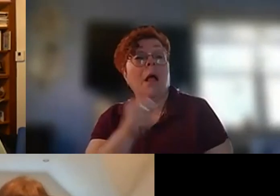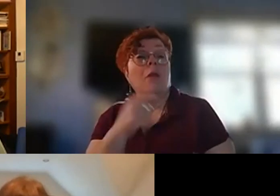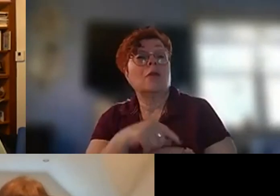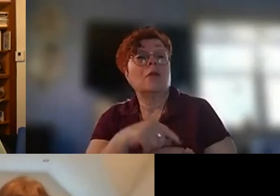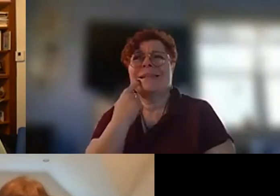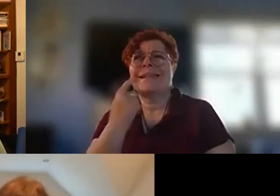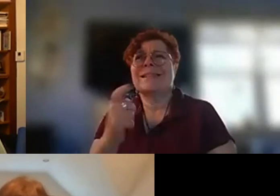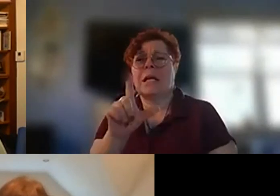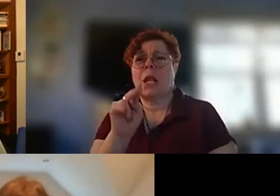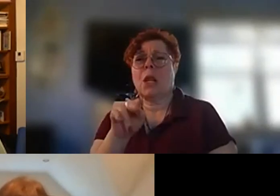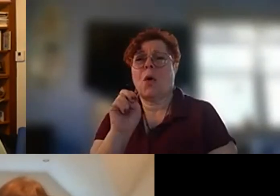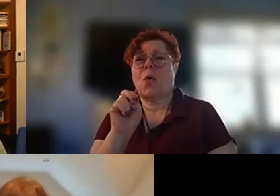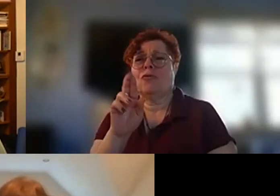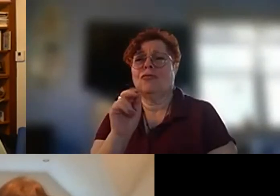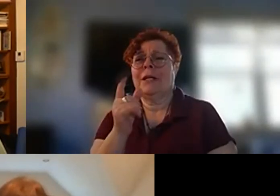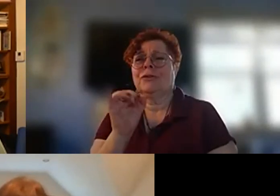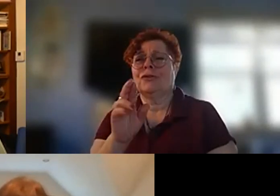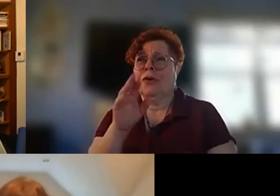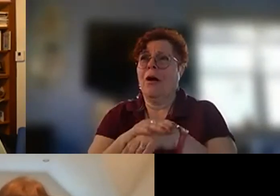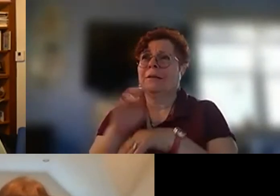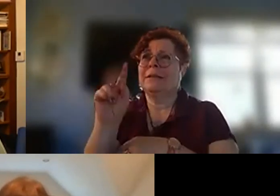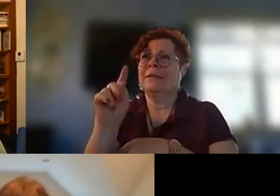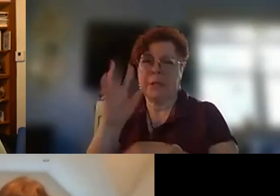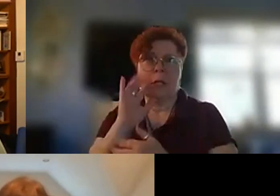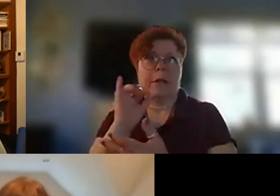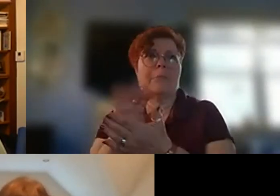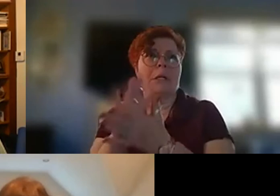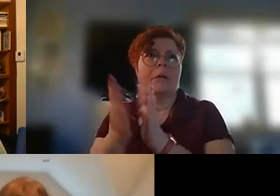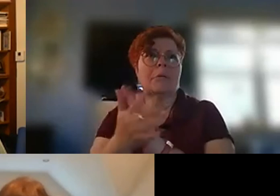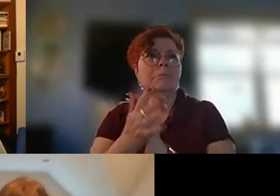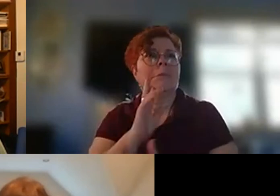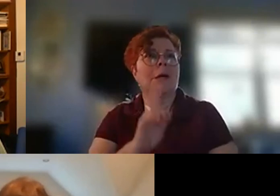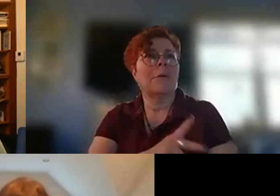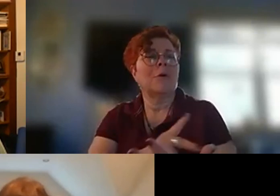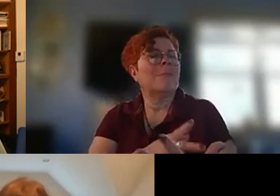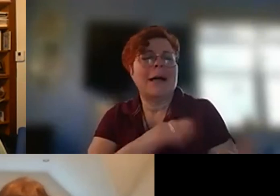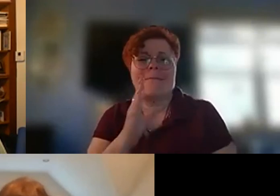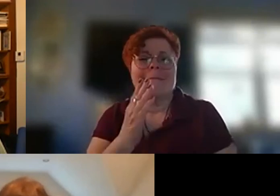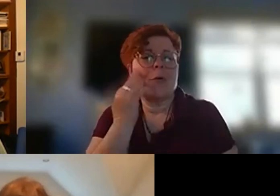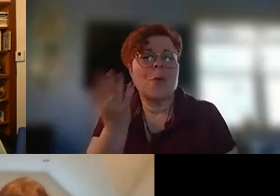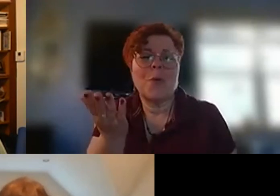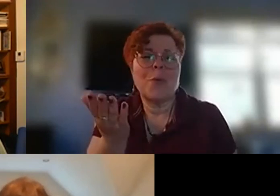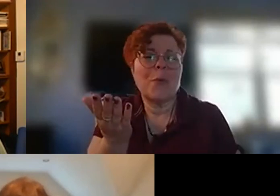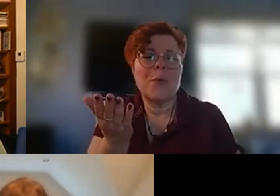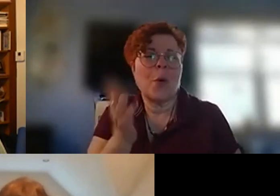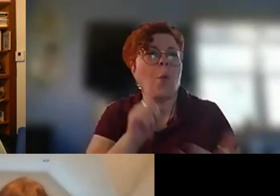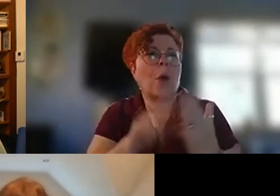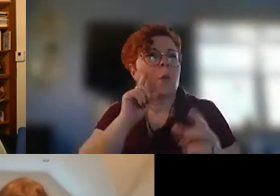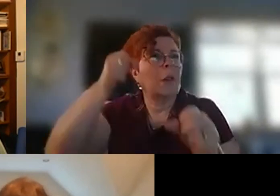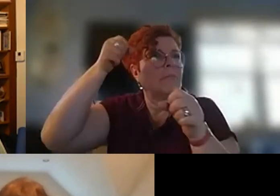became a television that that became a poem um i never know what's going to spark my imagination but it's always an emotion that i